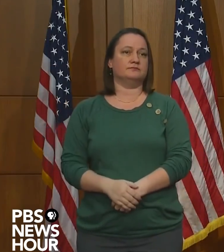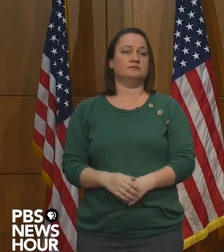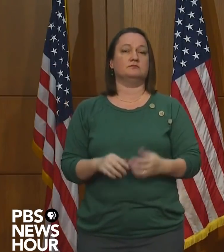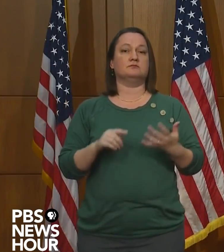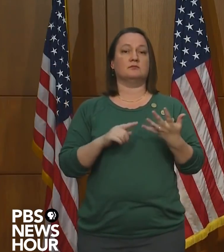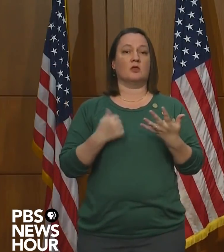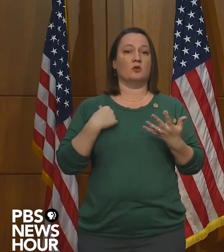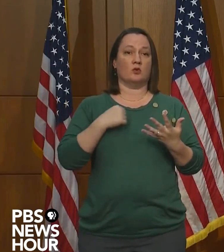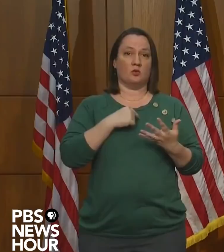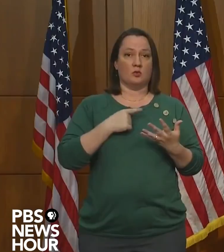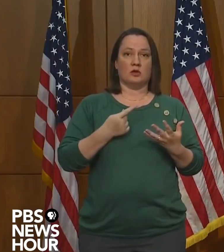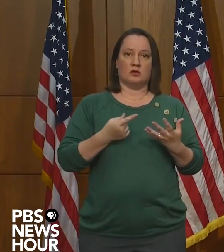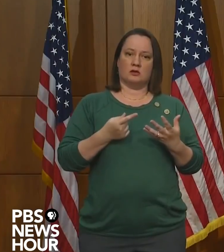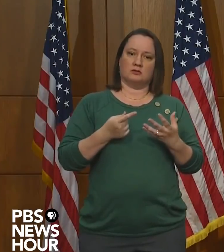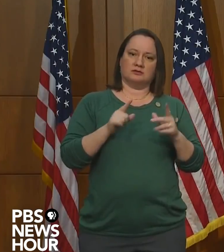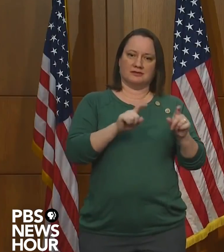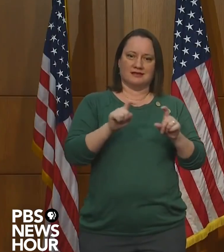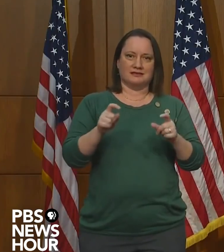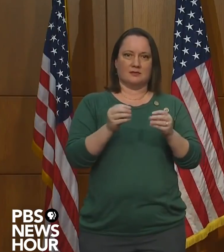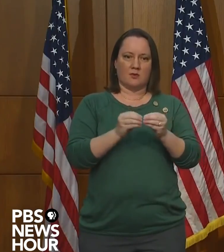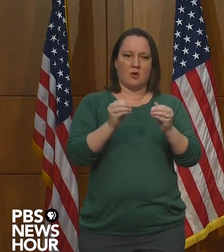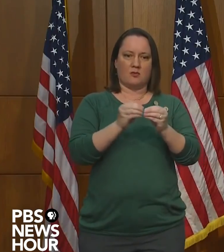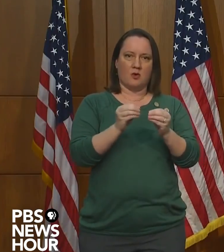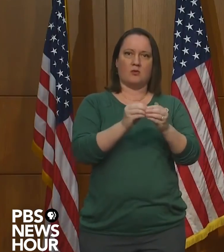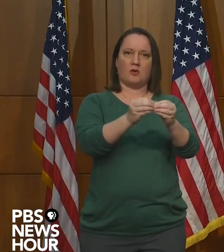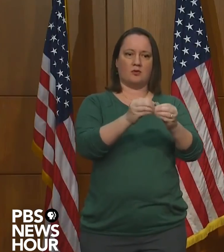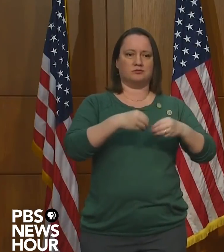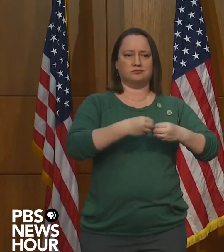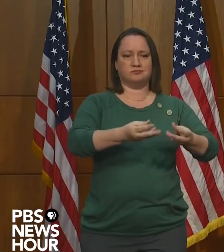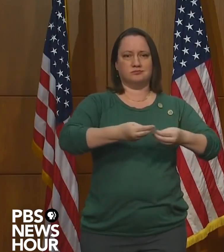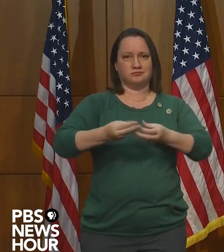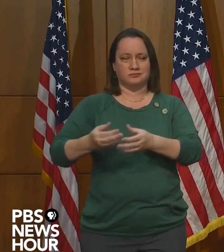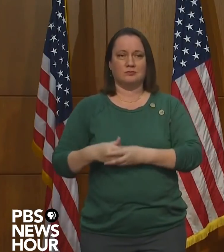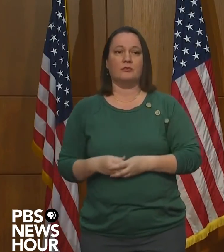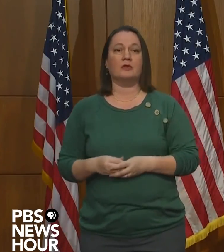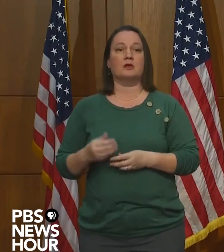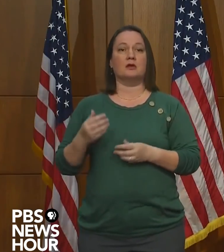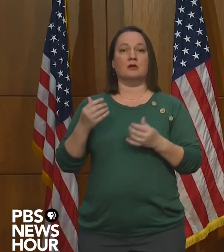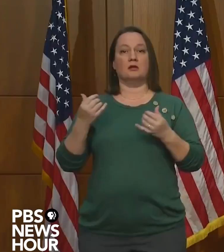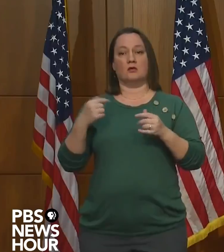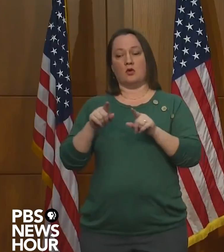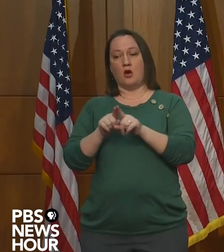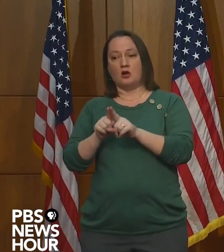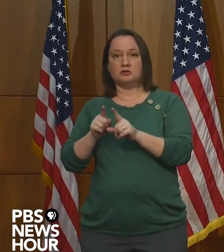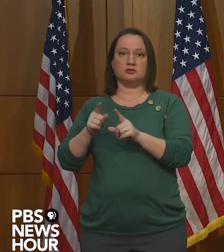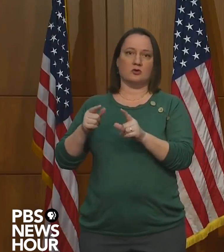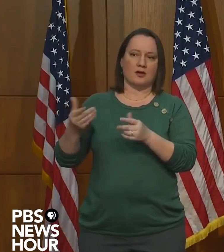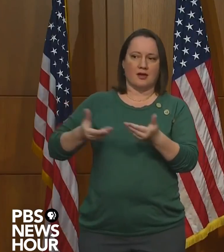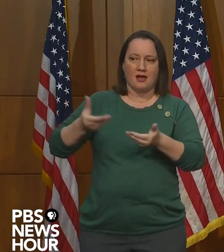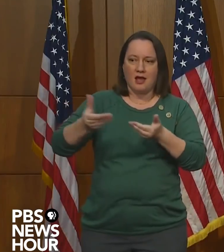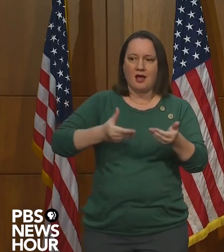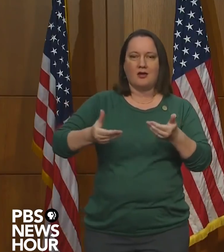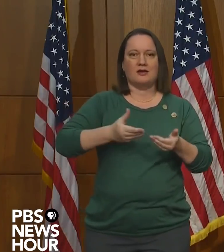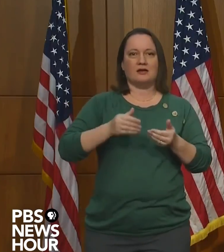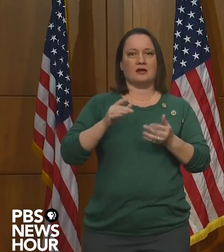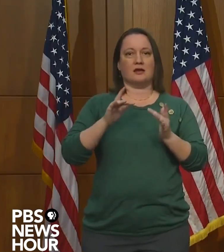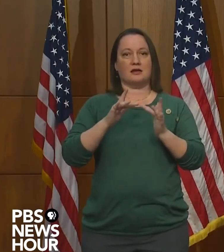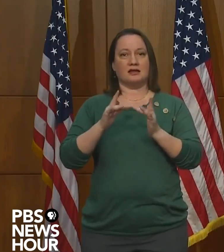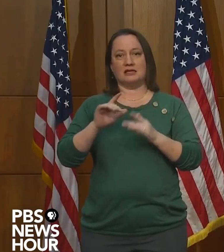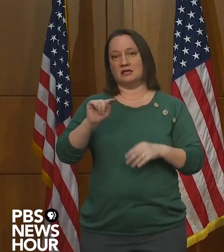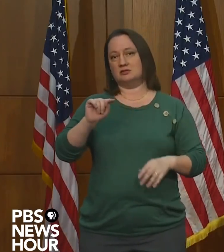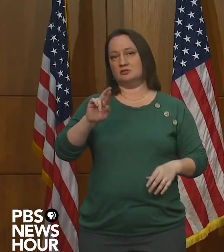our testing capacity, and we are moving toward our goal of hiring contact tracers. For July,